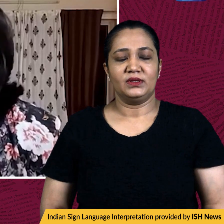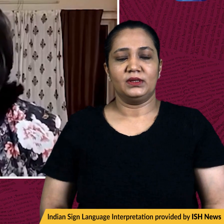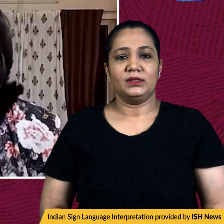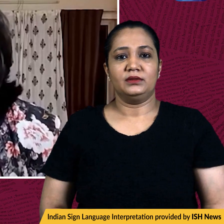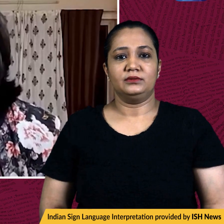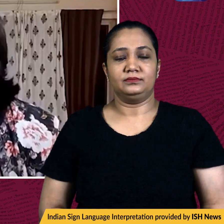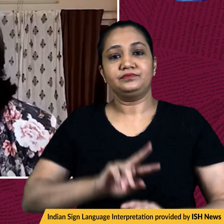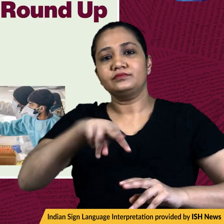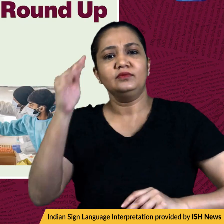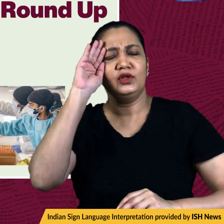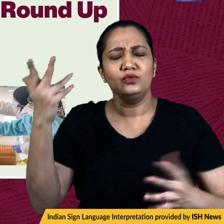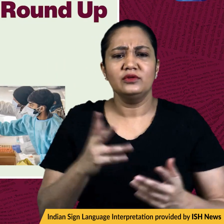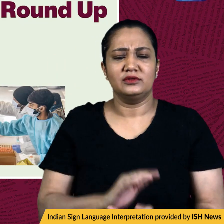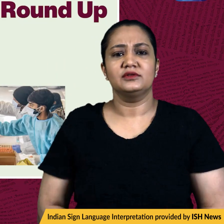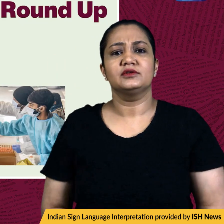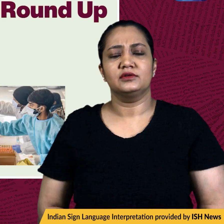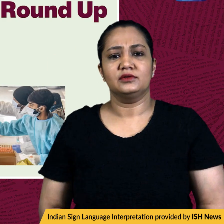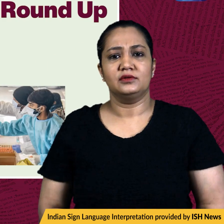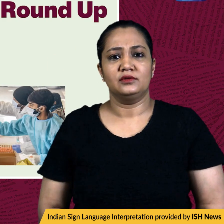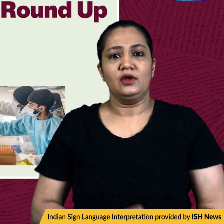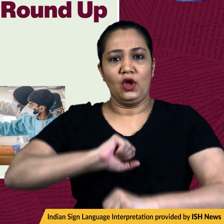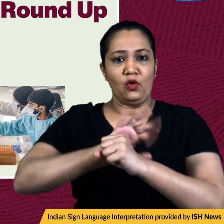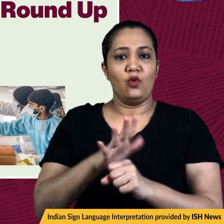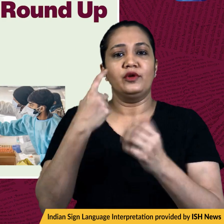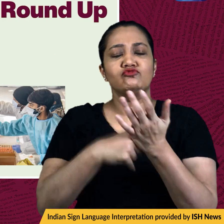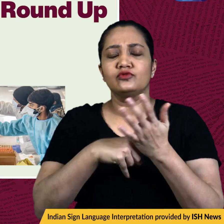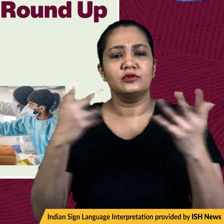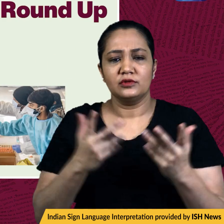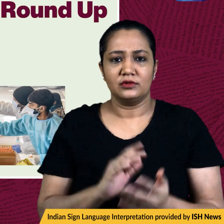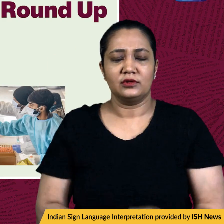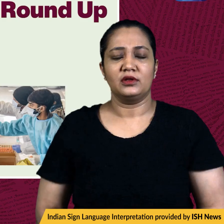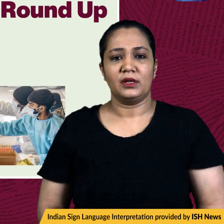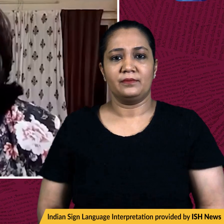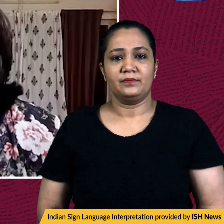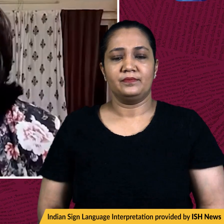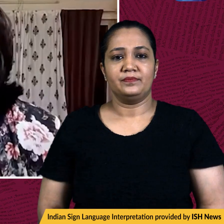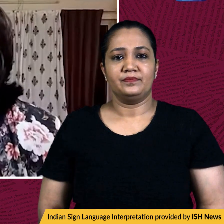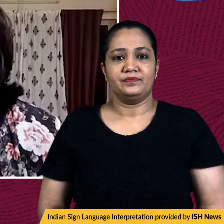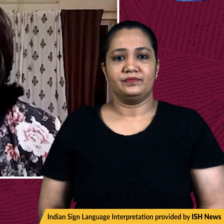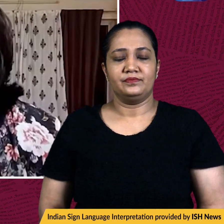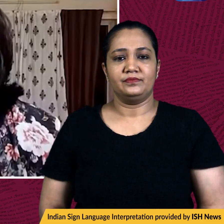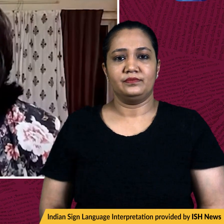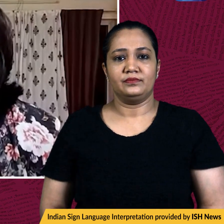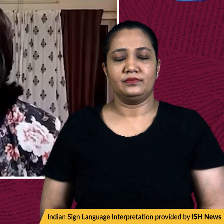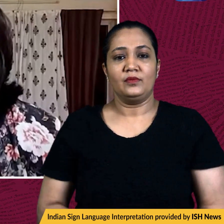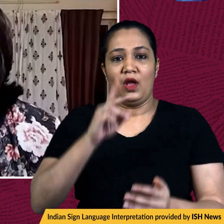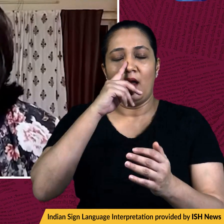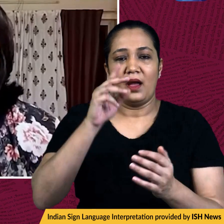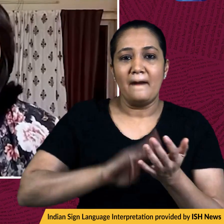Moving away from this big story now to COVID roundup in India, the Ministry of Women and Child